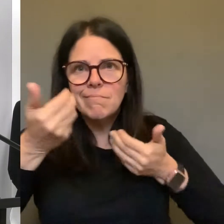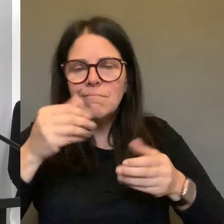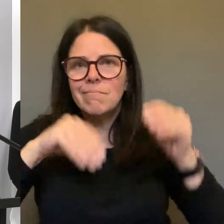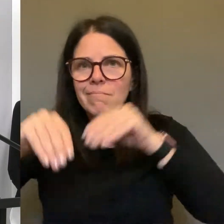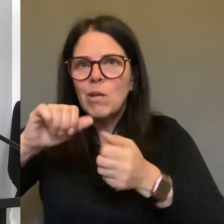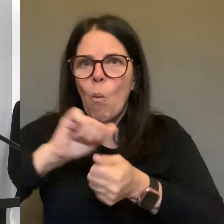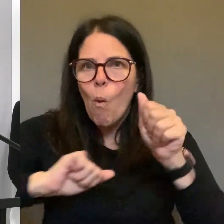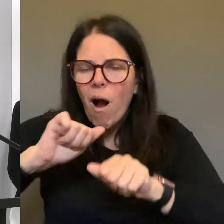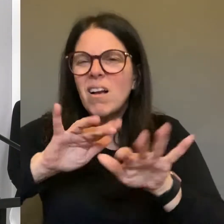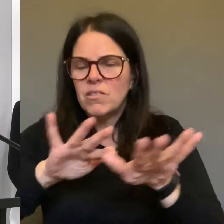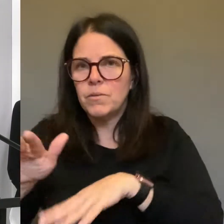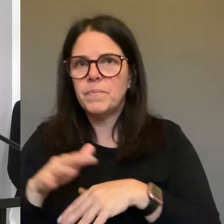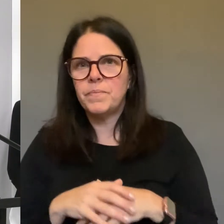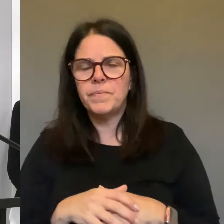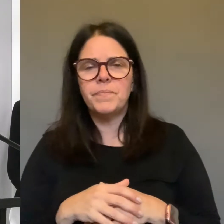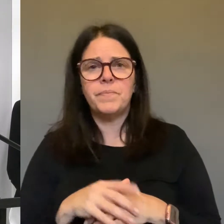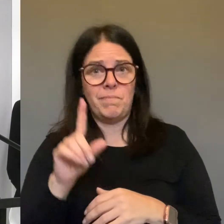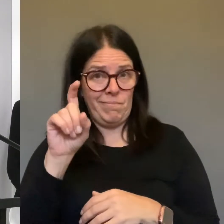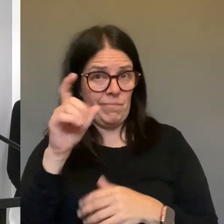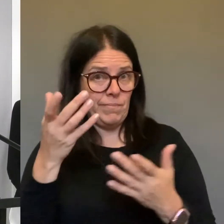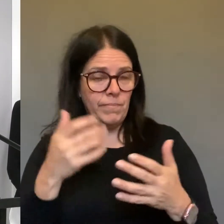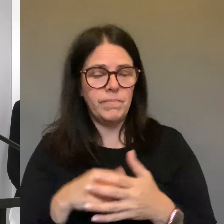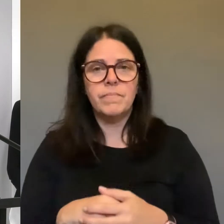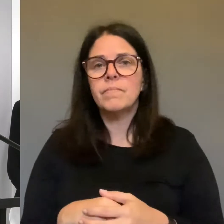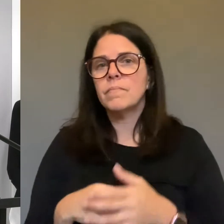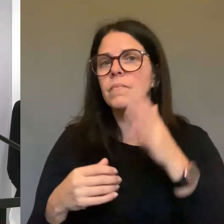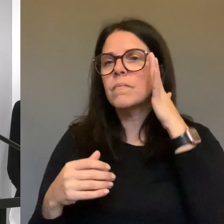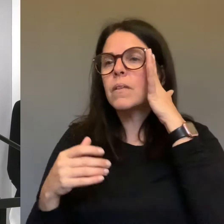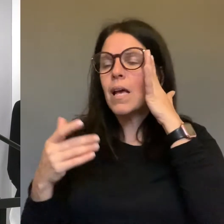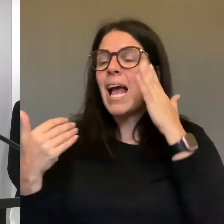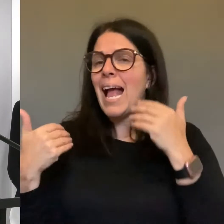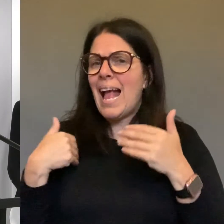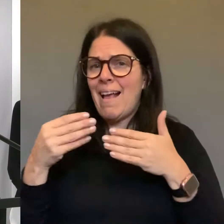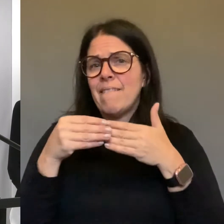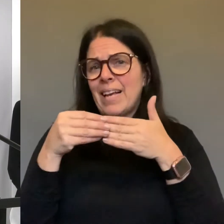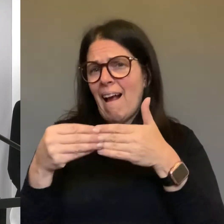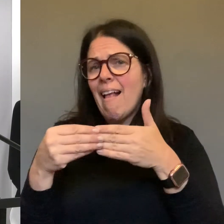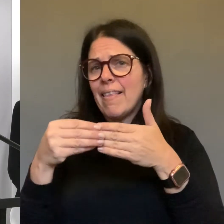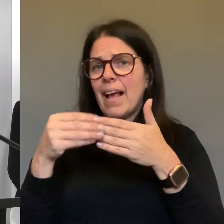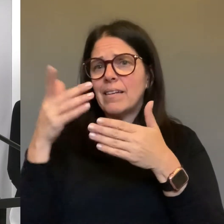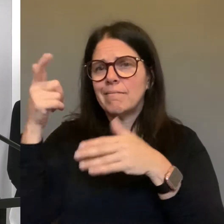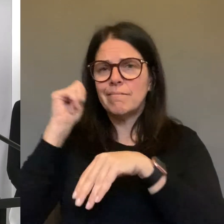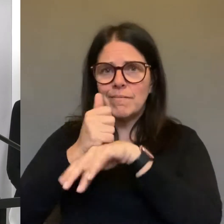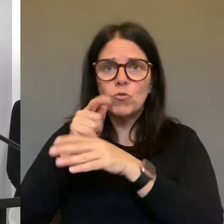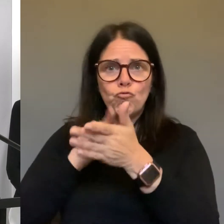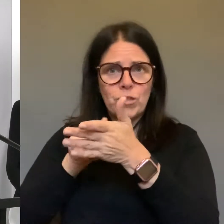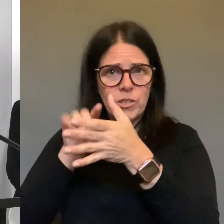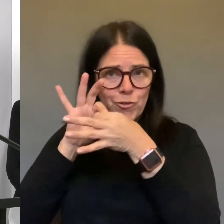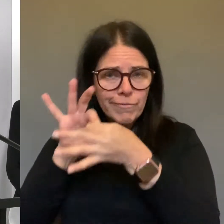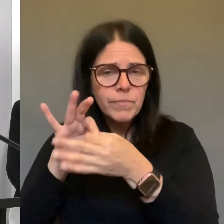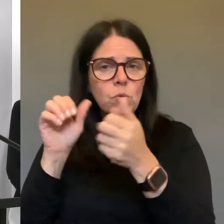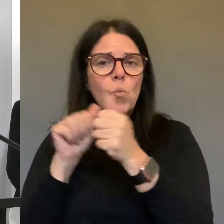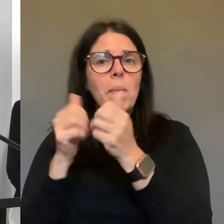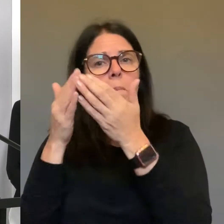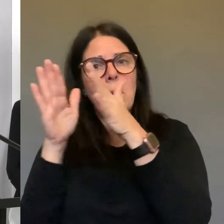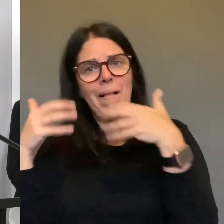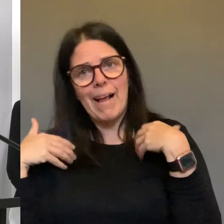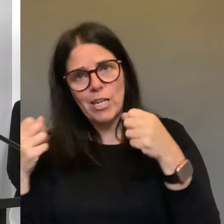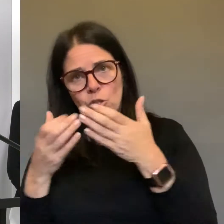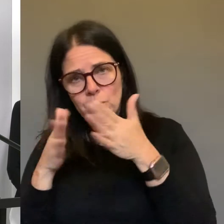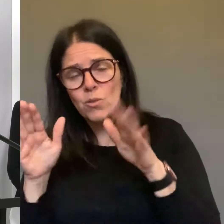WHO guidance and all the public health agencies guidelines in terms of what you should be doing. The risk when you're going